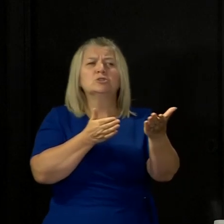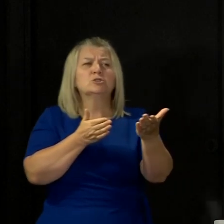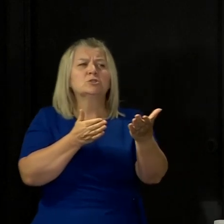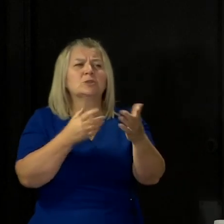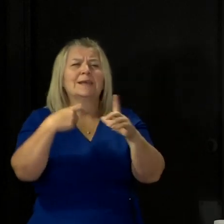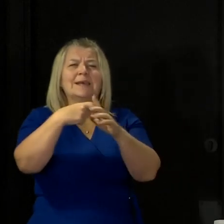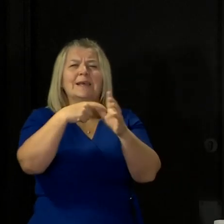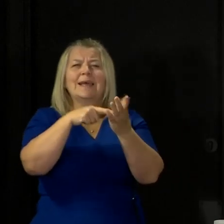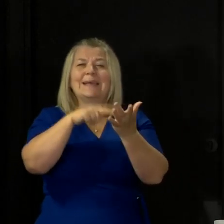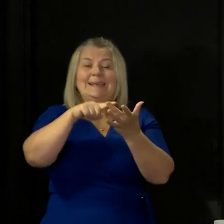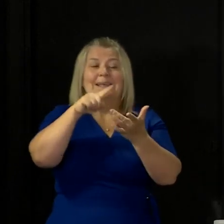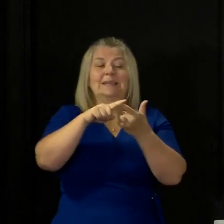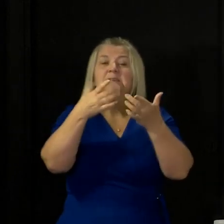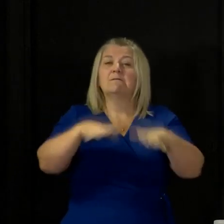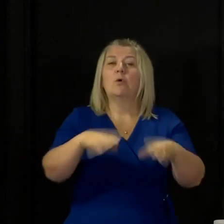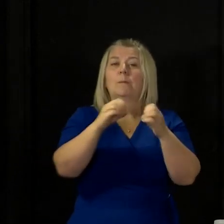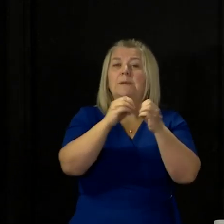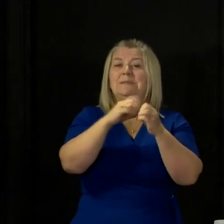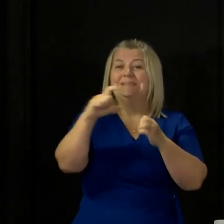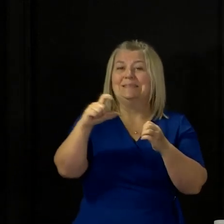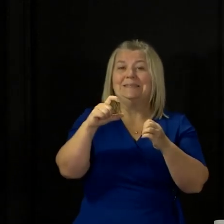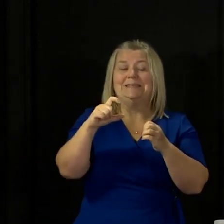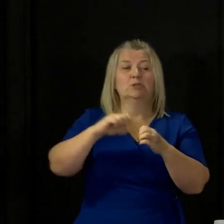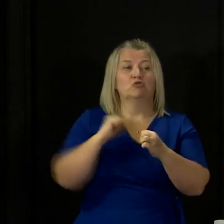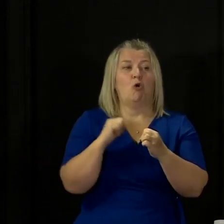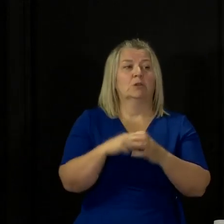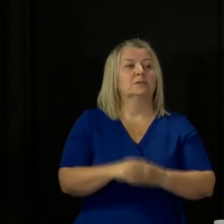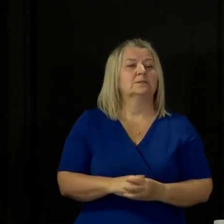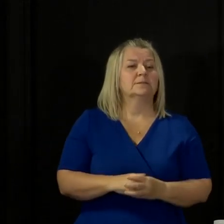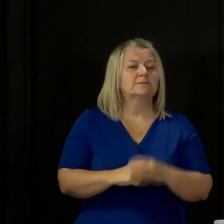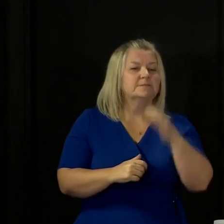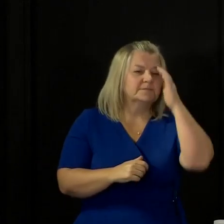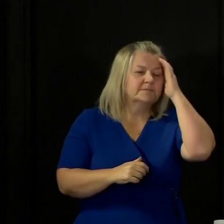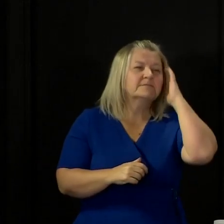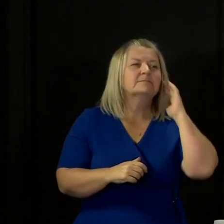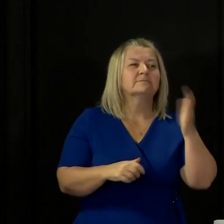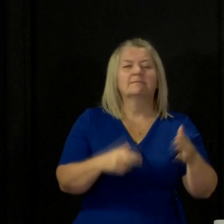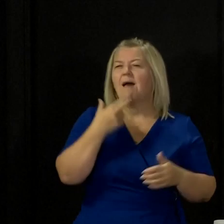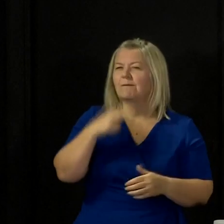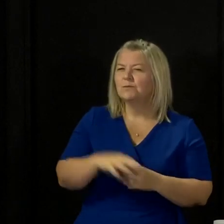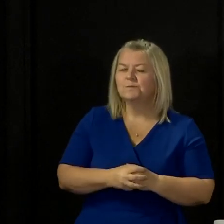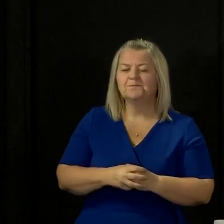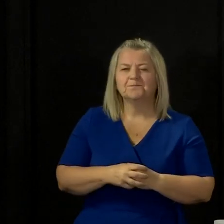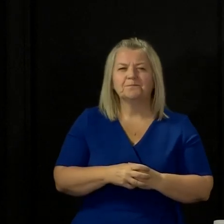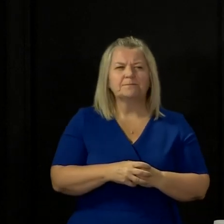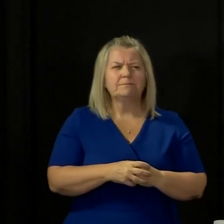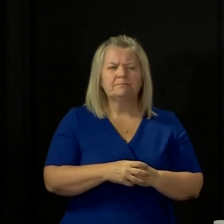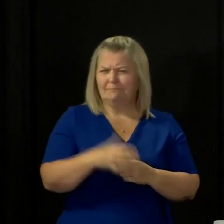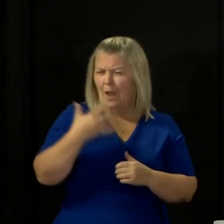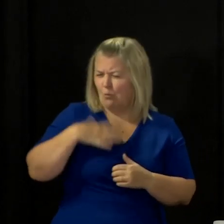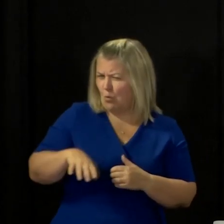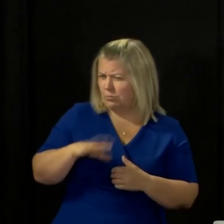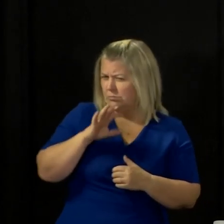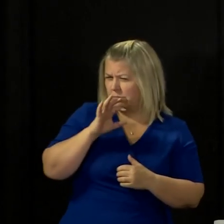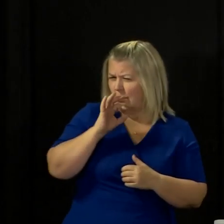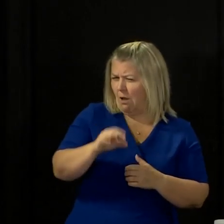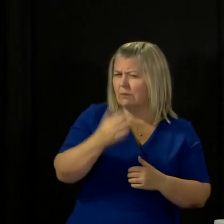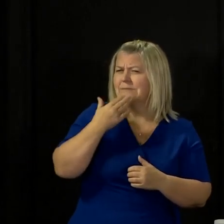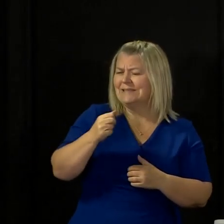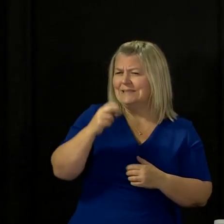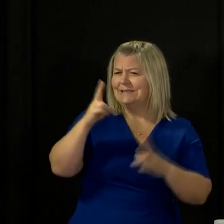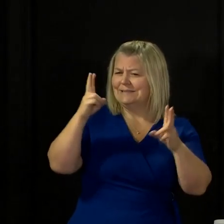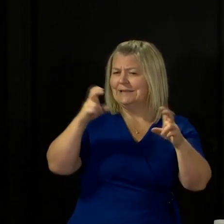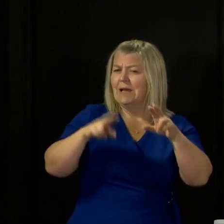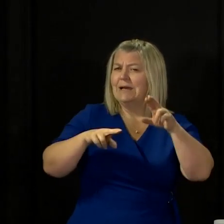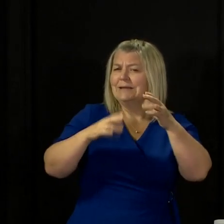to Katie Hunter from BBC Scotland. Afternoon, everyone. I'd like to ask about testing, if that's OK. On May